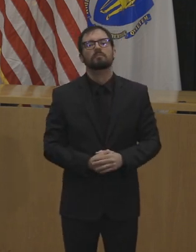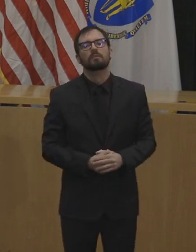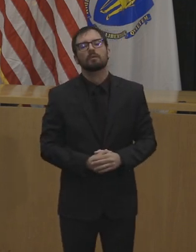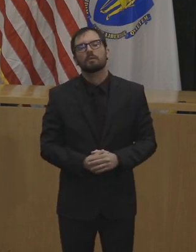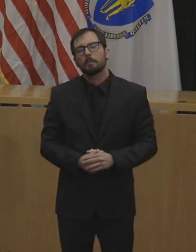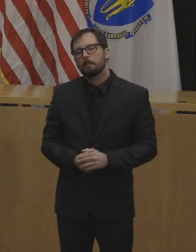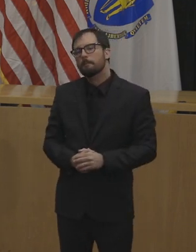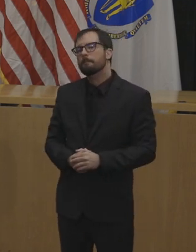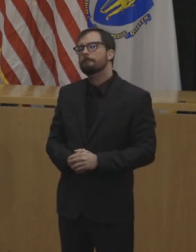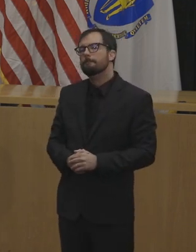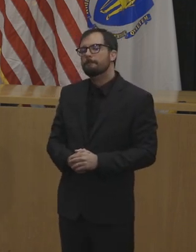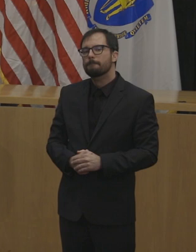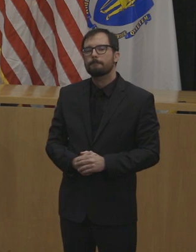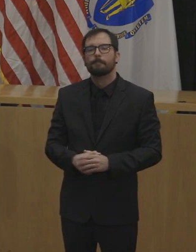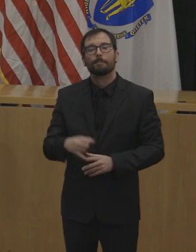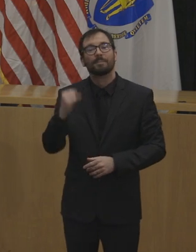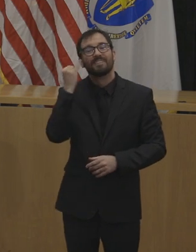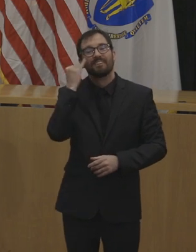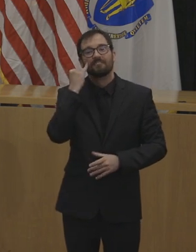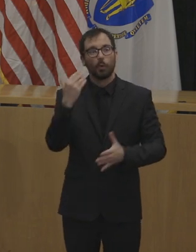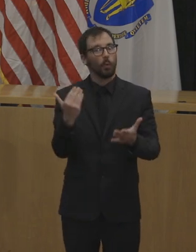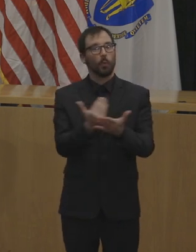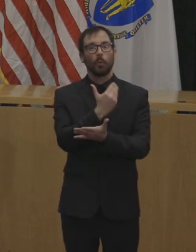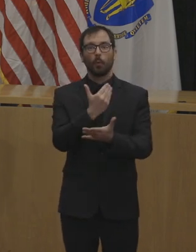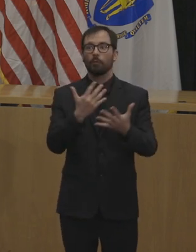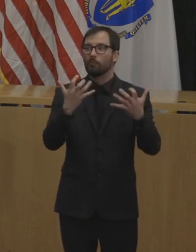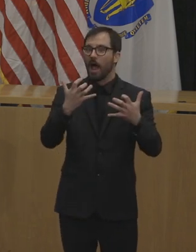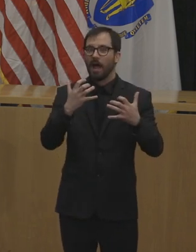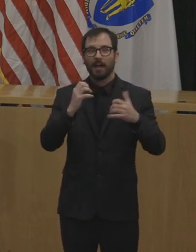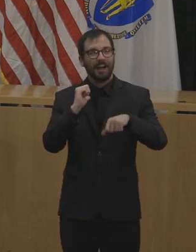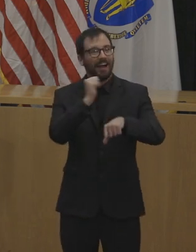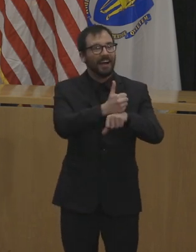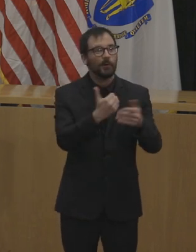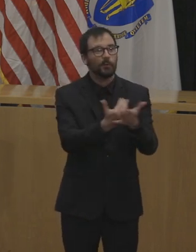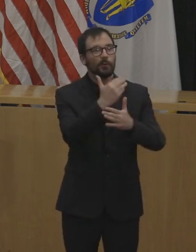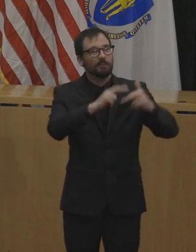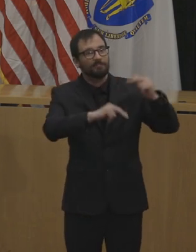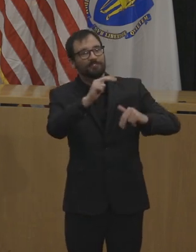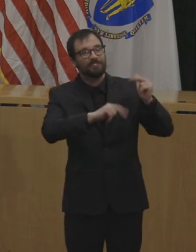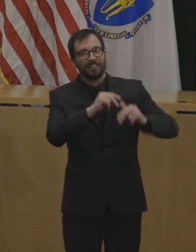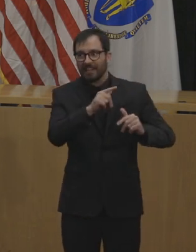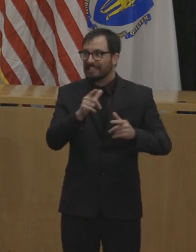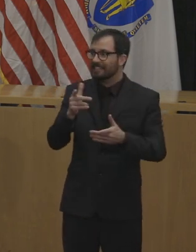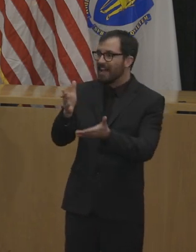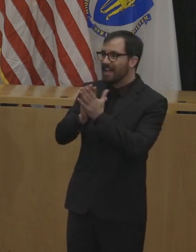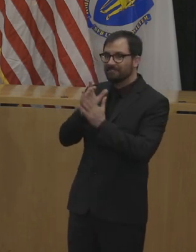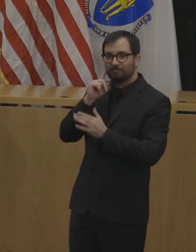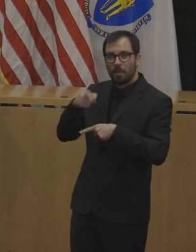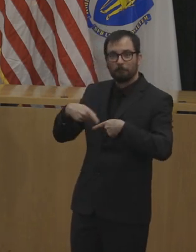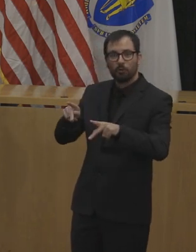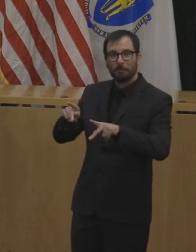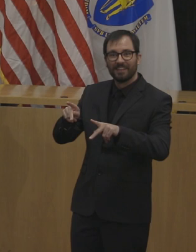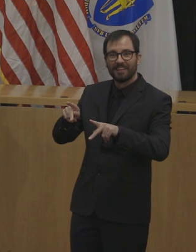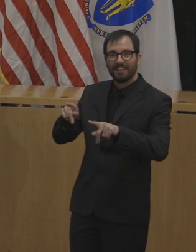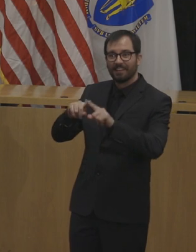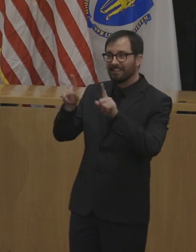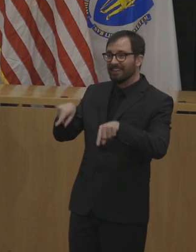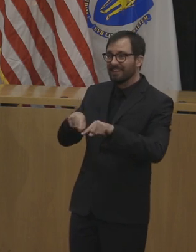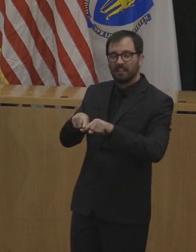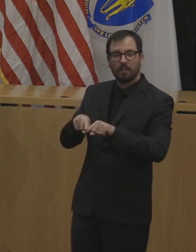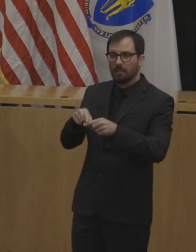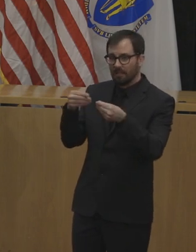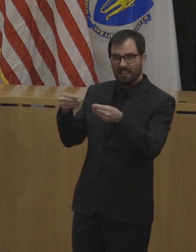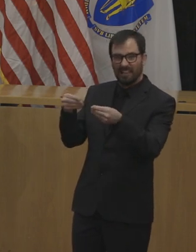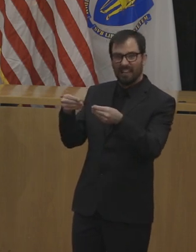to eliminate the in-person filing at their municipal building. The suspension of any